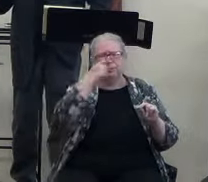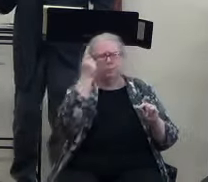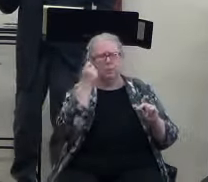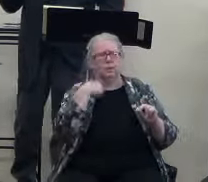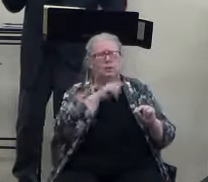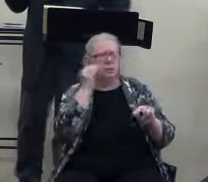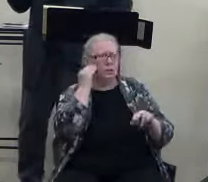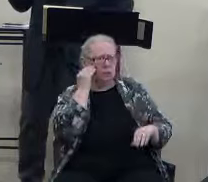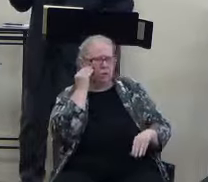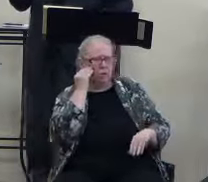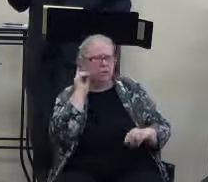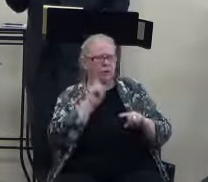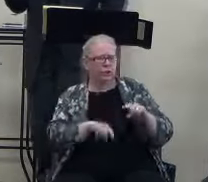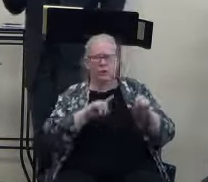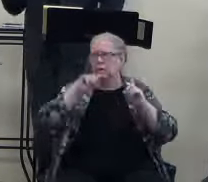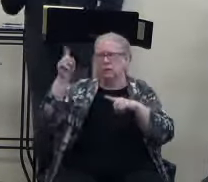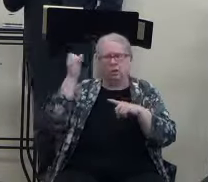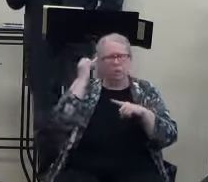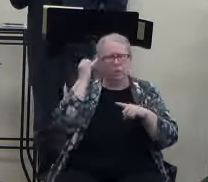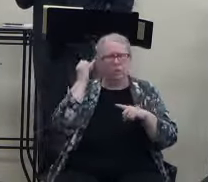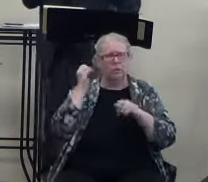Spirit-filled living costs us.